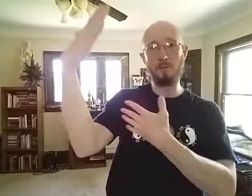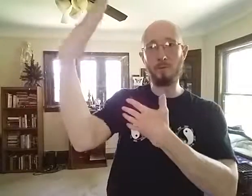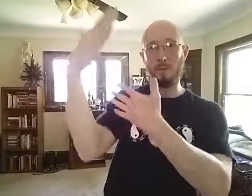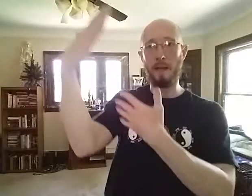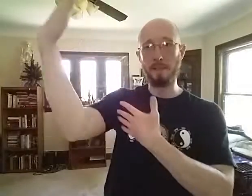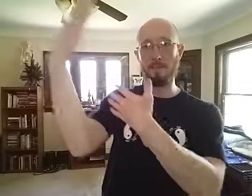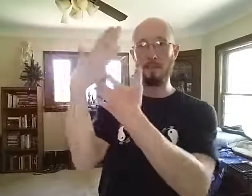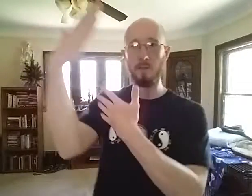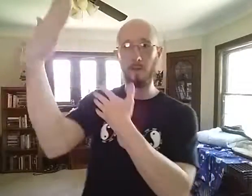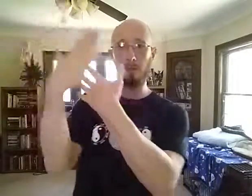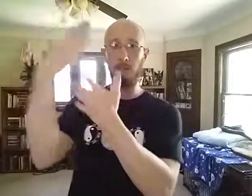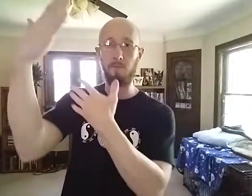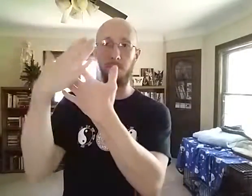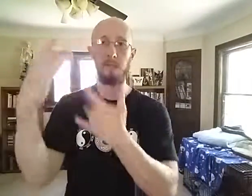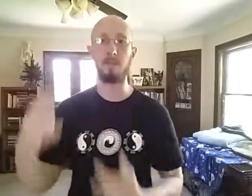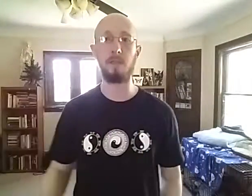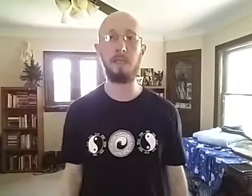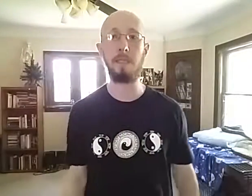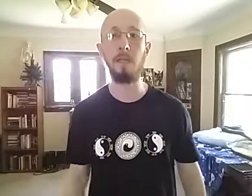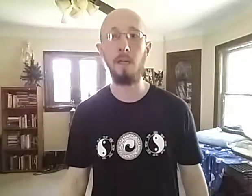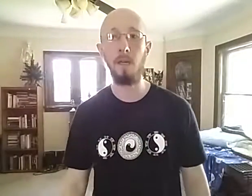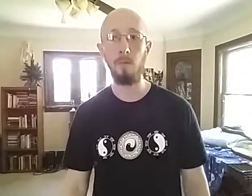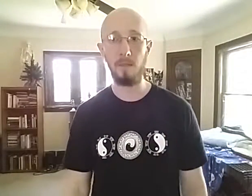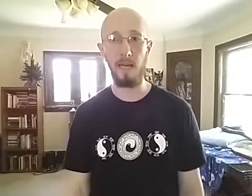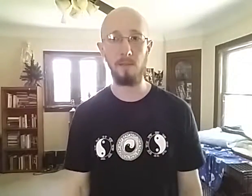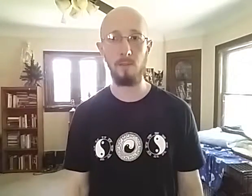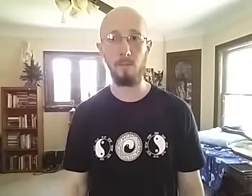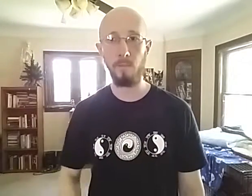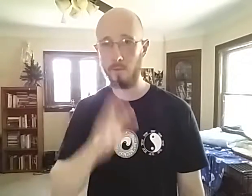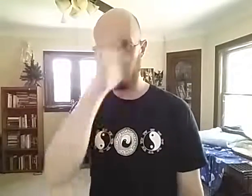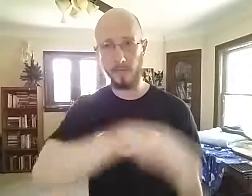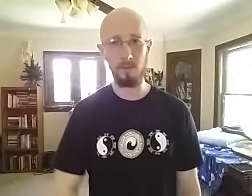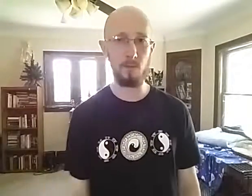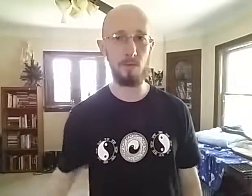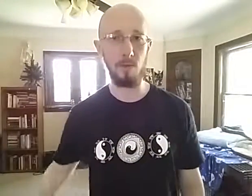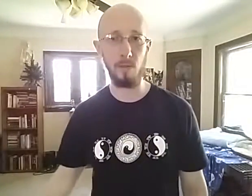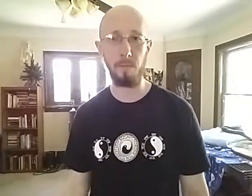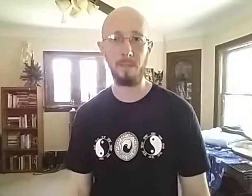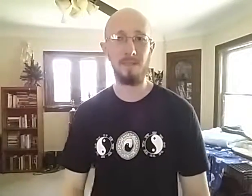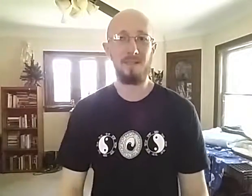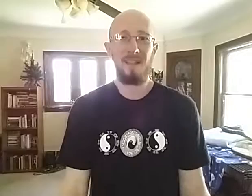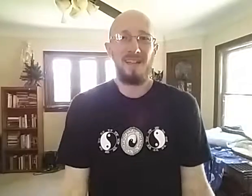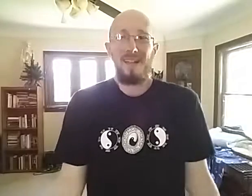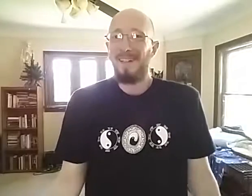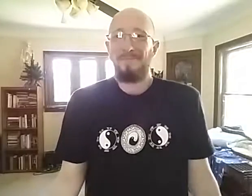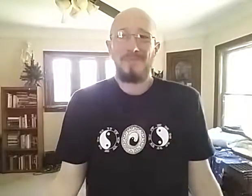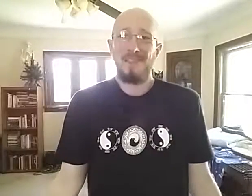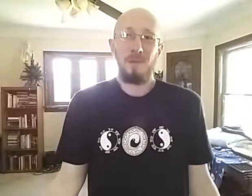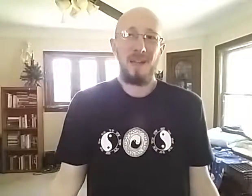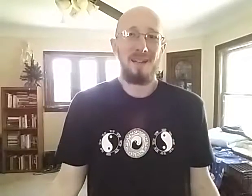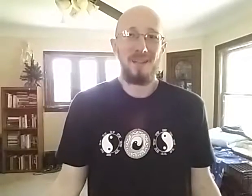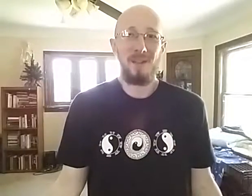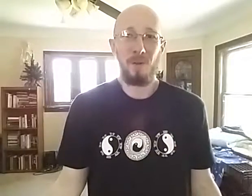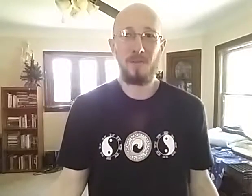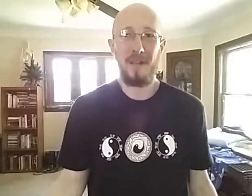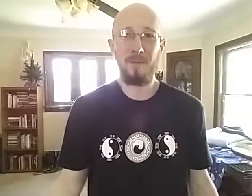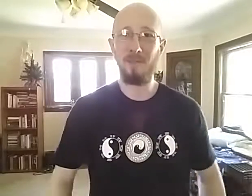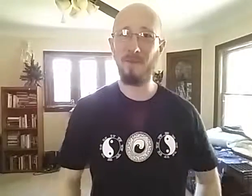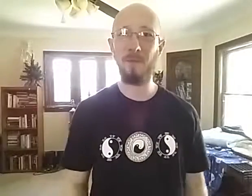neutralize if it's starting to give pressure in with that too. This old guy knows all about that because it's with anything. The old timers, if they've